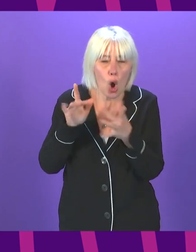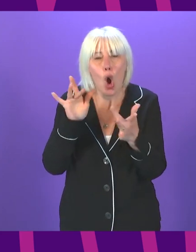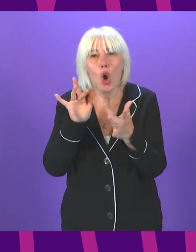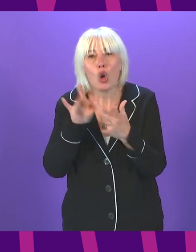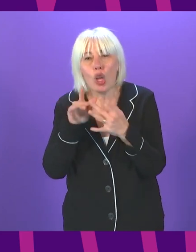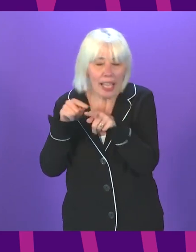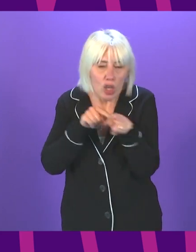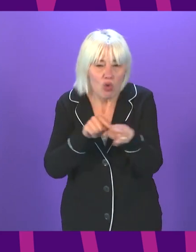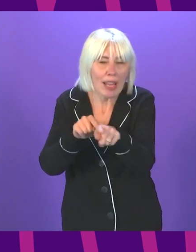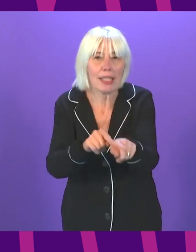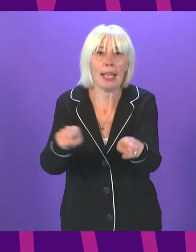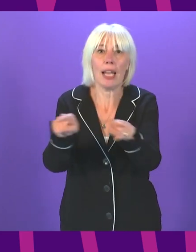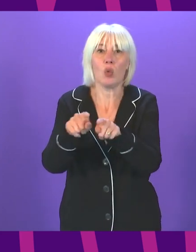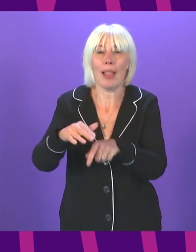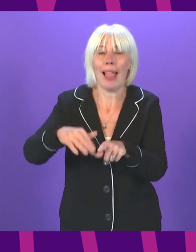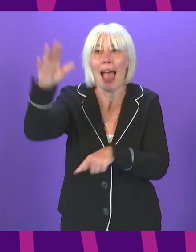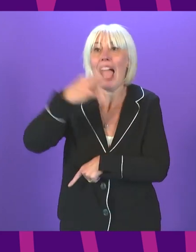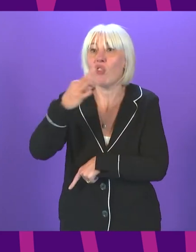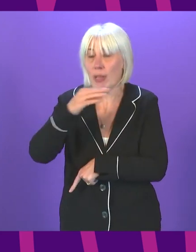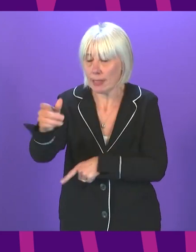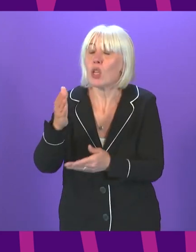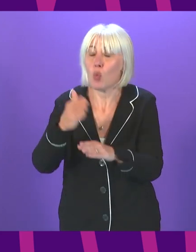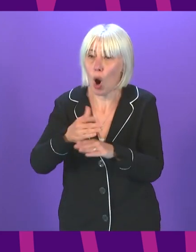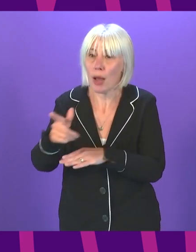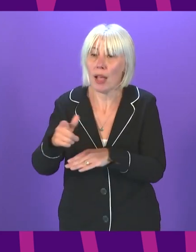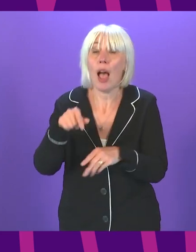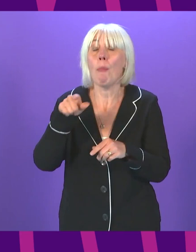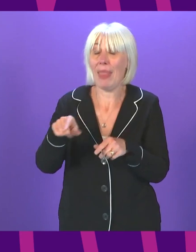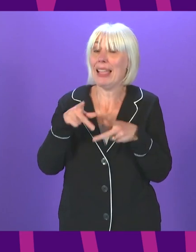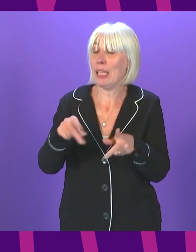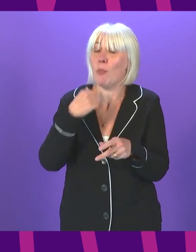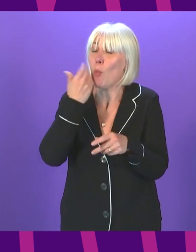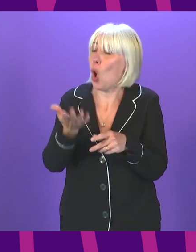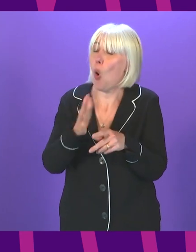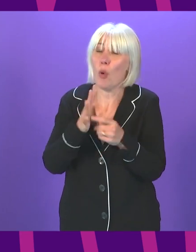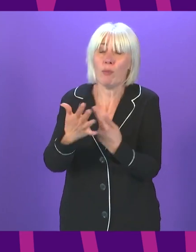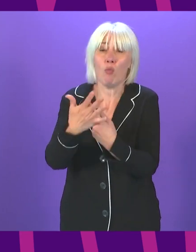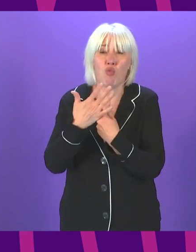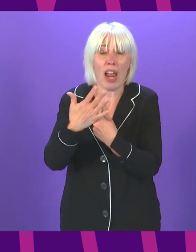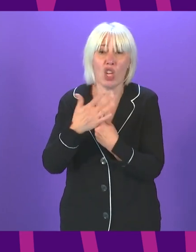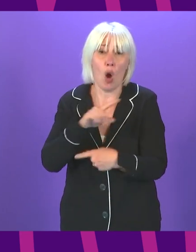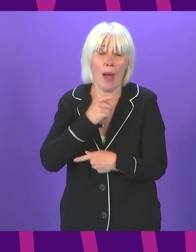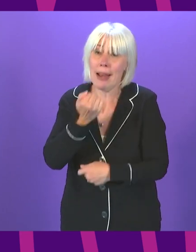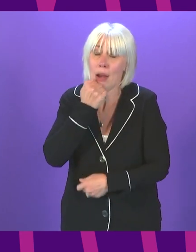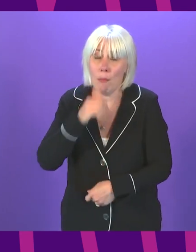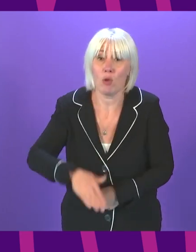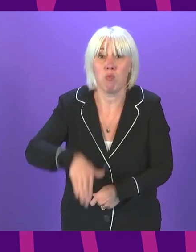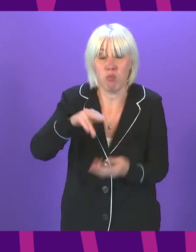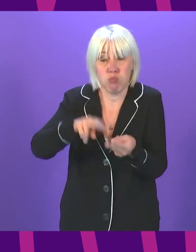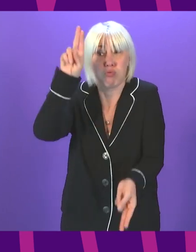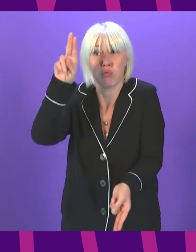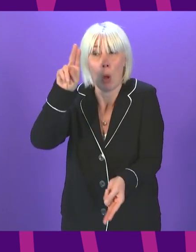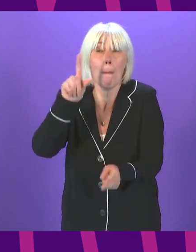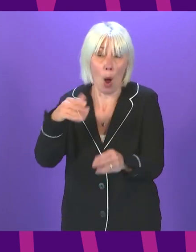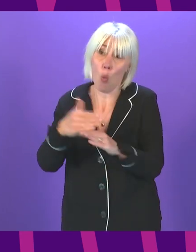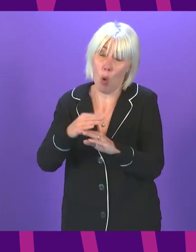highest risk areas first. That system will always be under pressure when case numbers are high. But it is working well, and